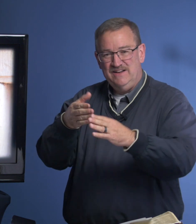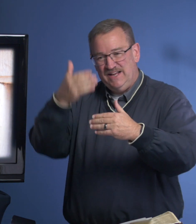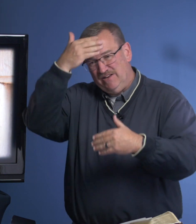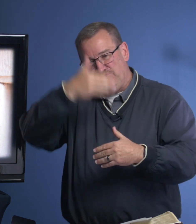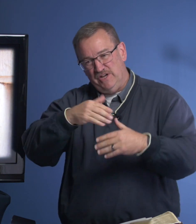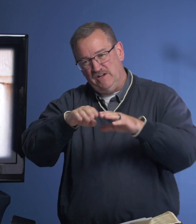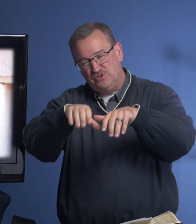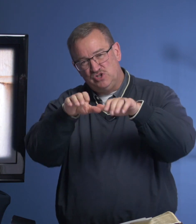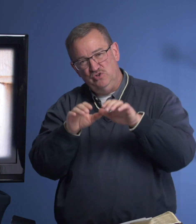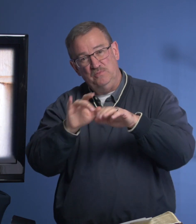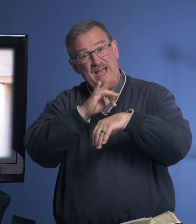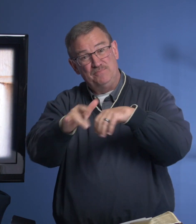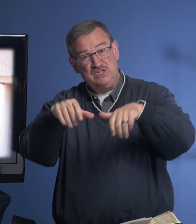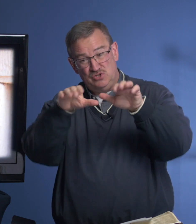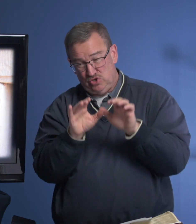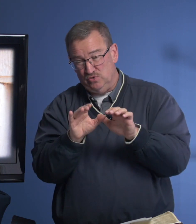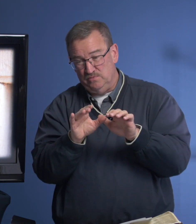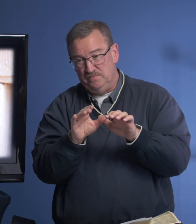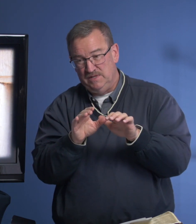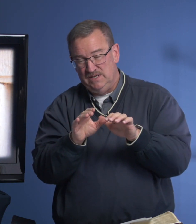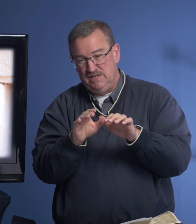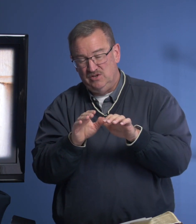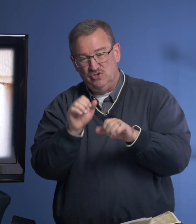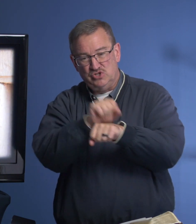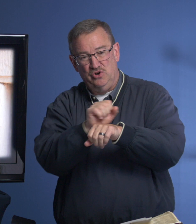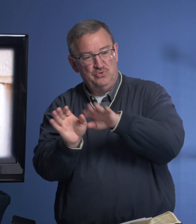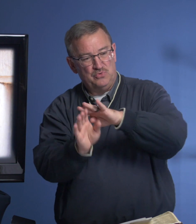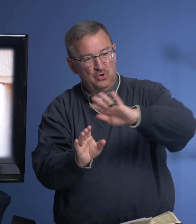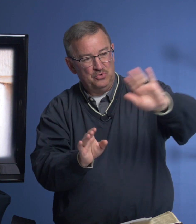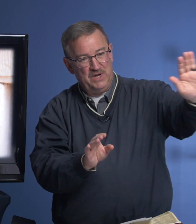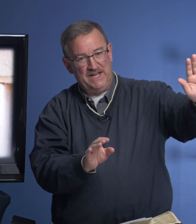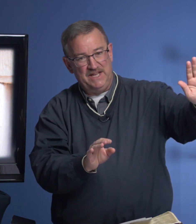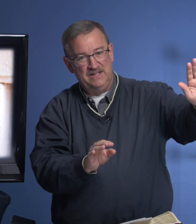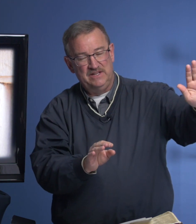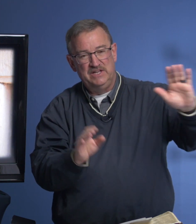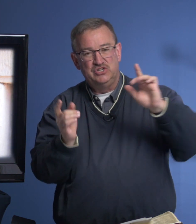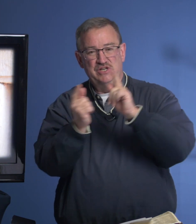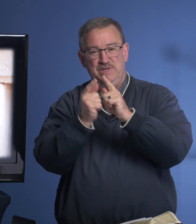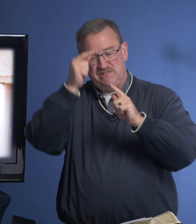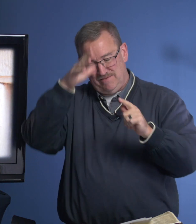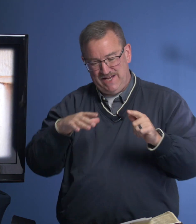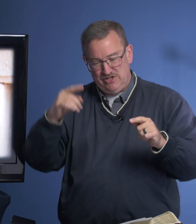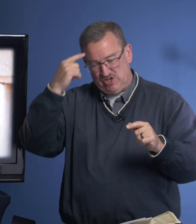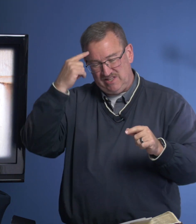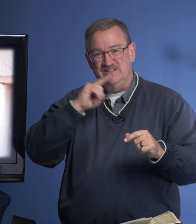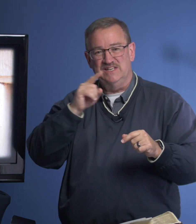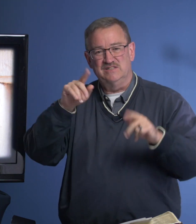in front of the tomb, empty tomb, stone rolled away. She meets a man she thinks is